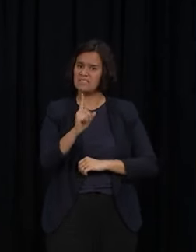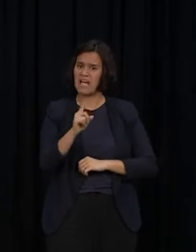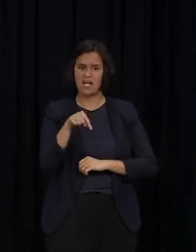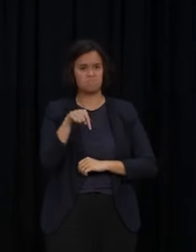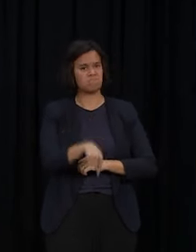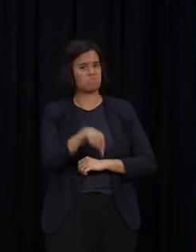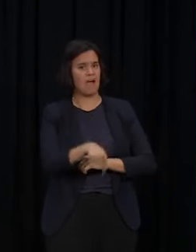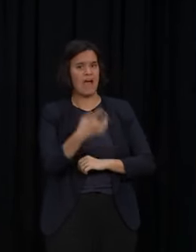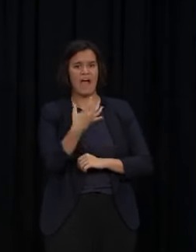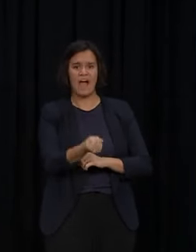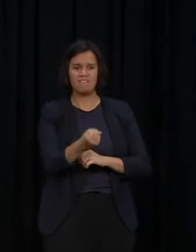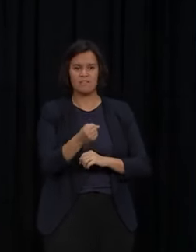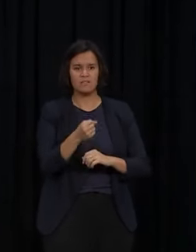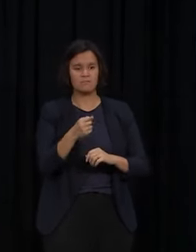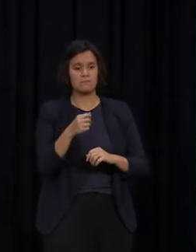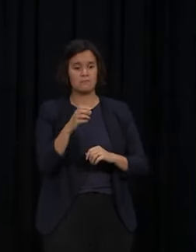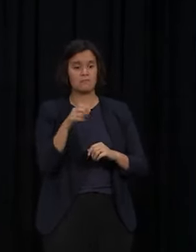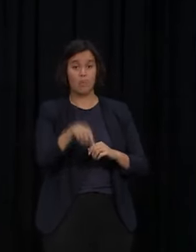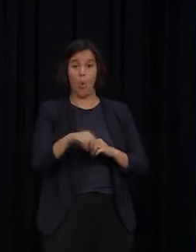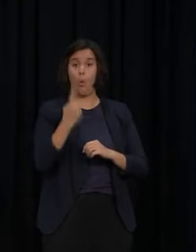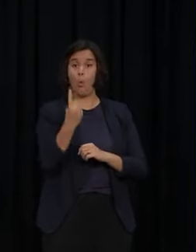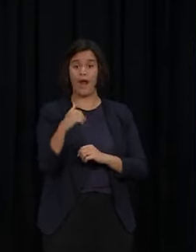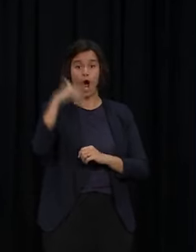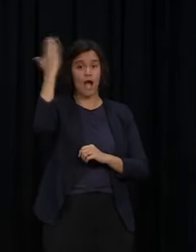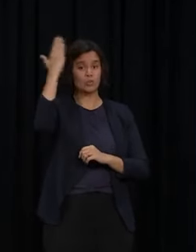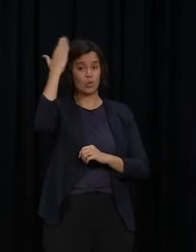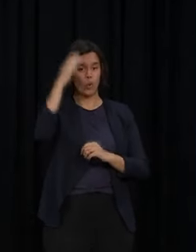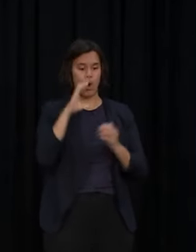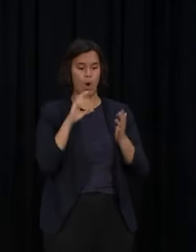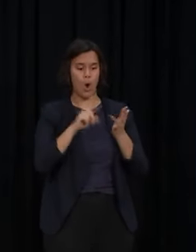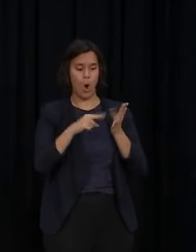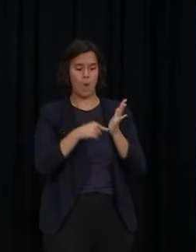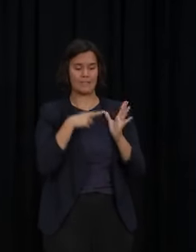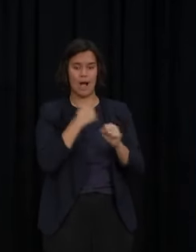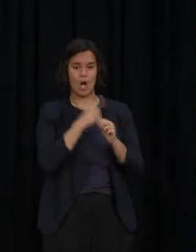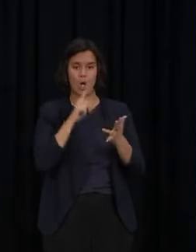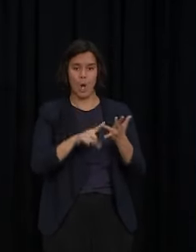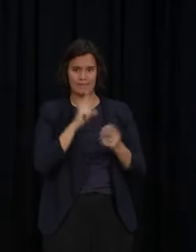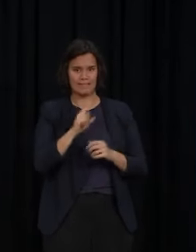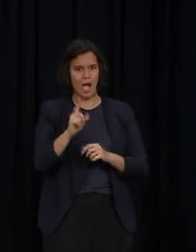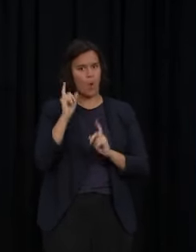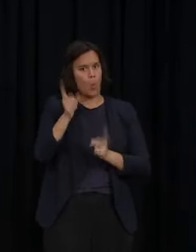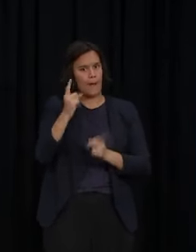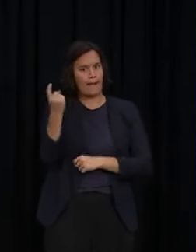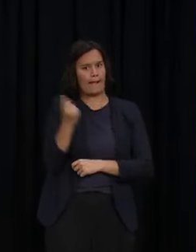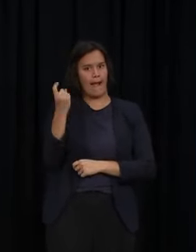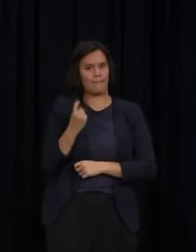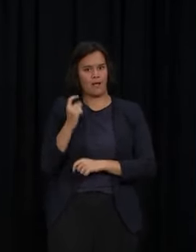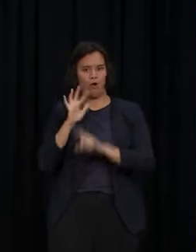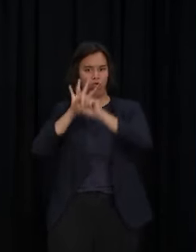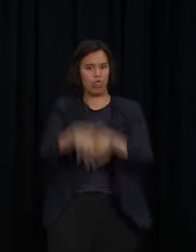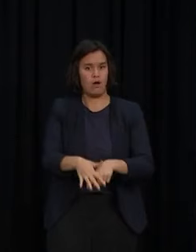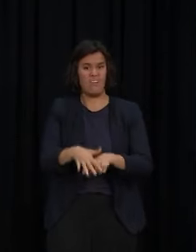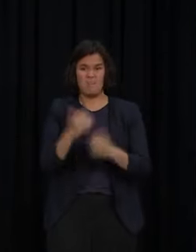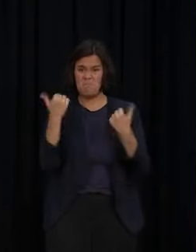Islamophobia at Otago girls and no steps were taken before a student was assaulted two weeks ago? Look, I'm not privy